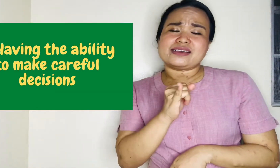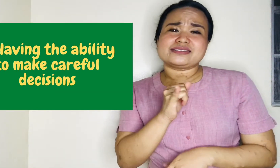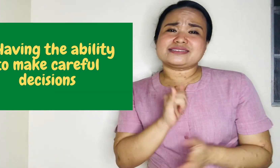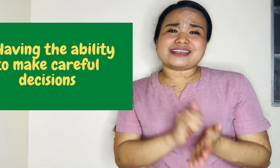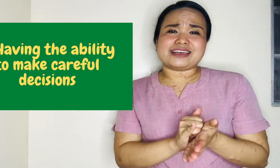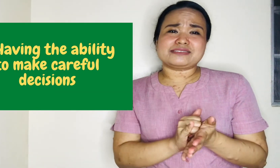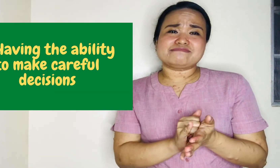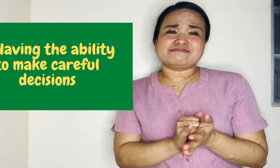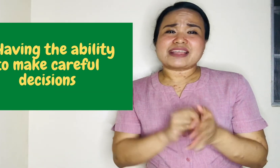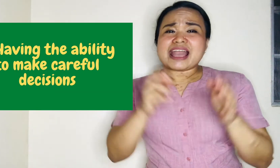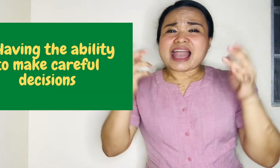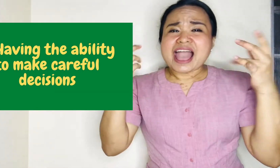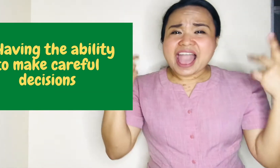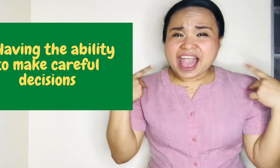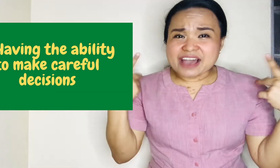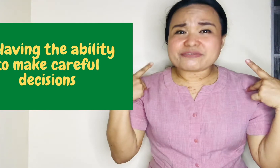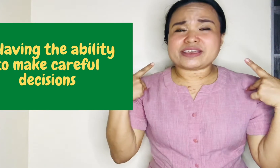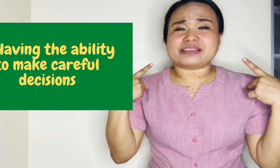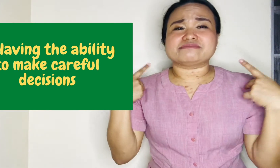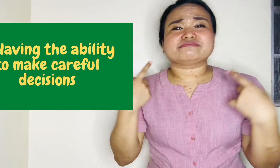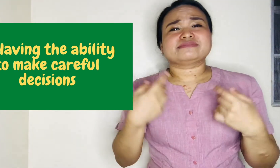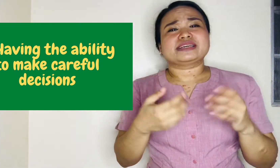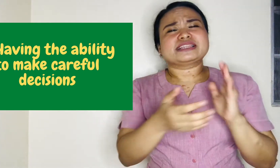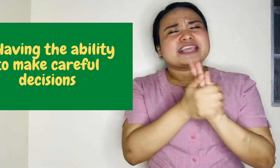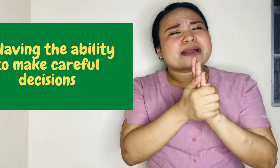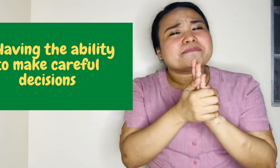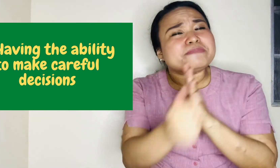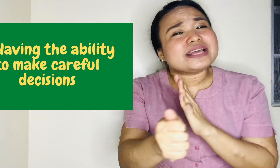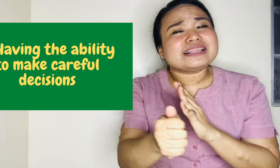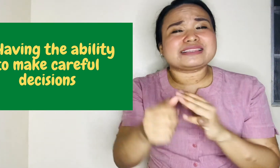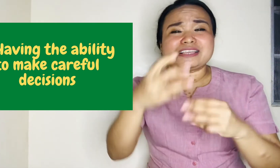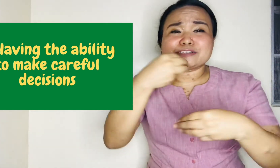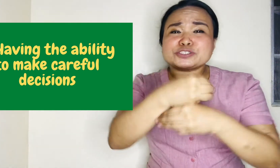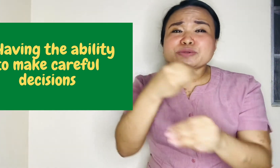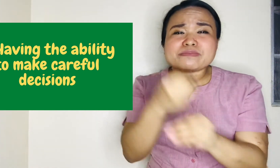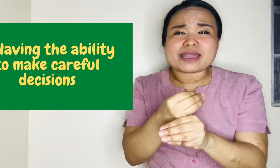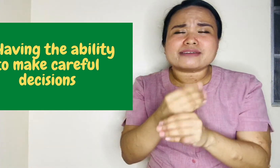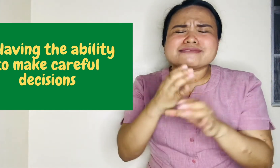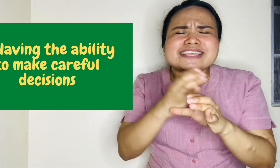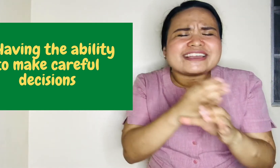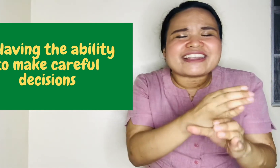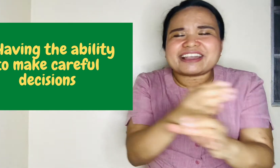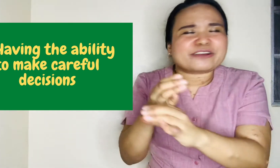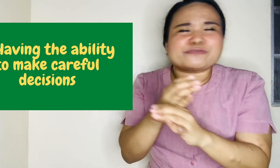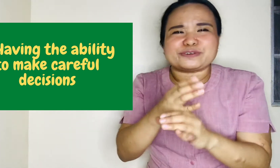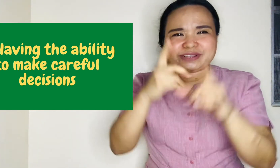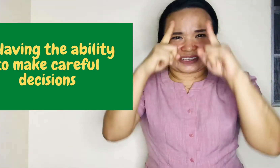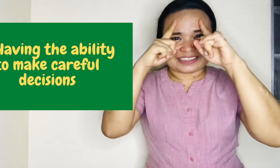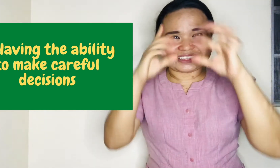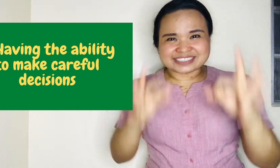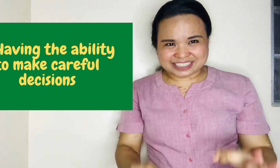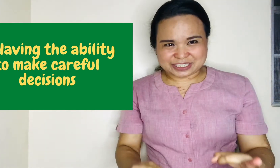is that having the ability to make careful decisions.